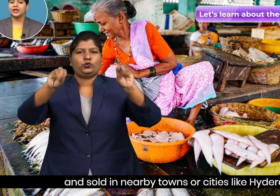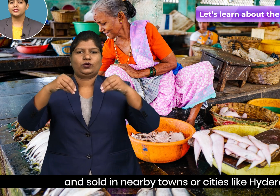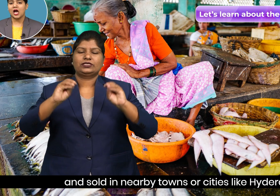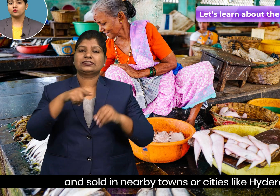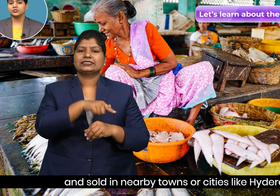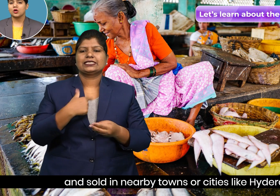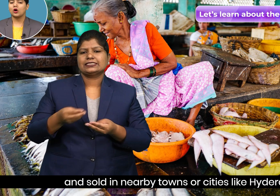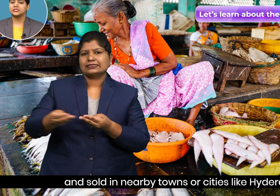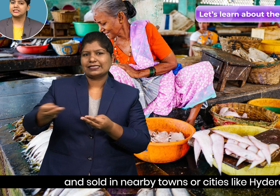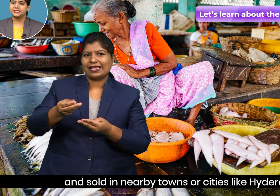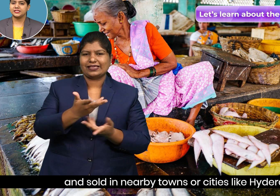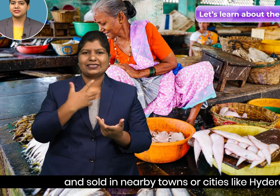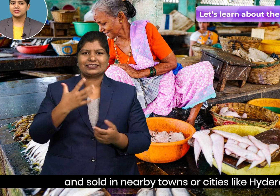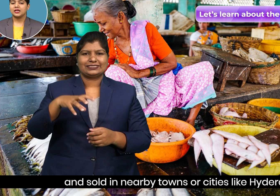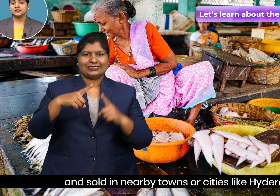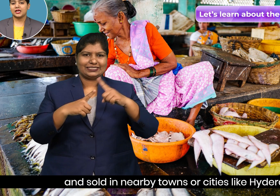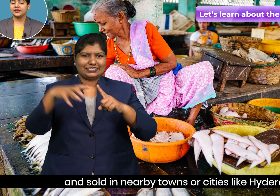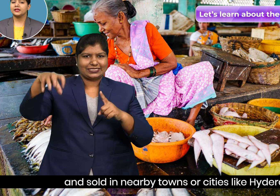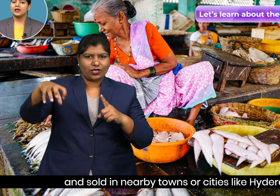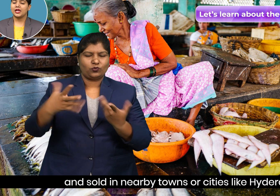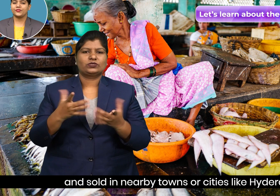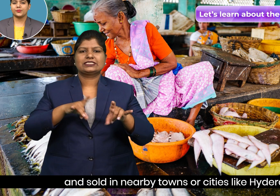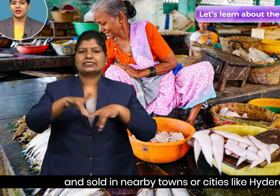towns or cities like Hyderabad.